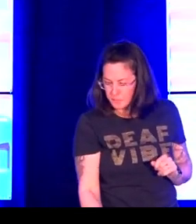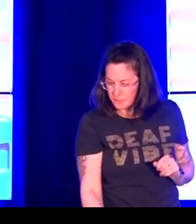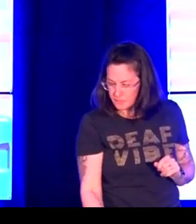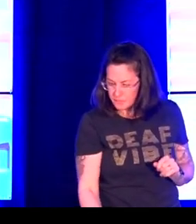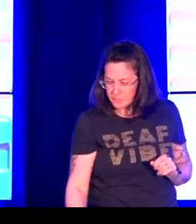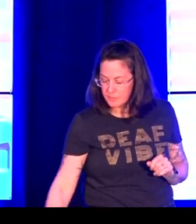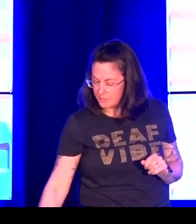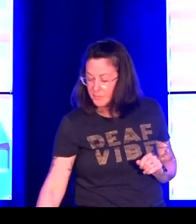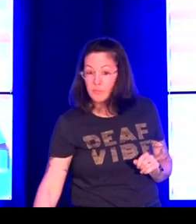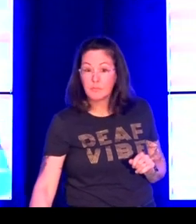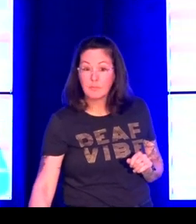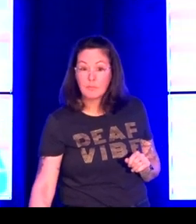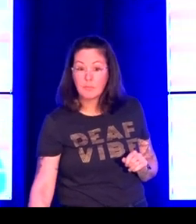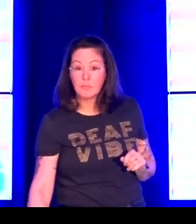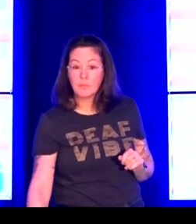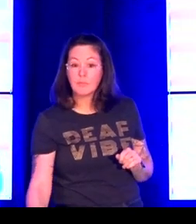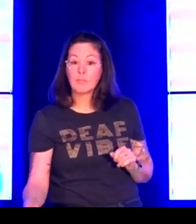this did not become widespread